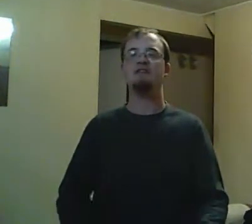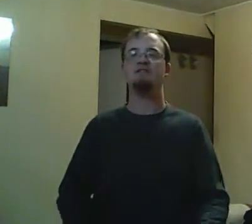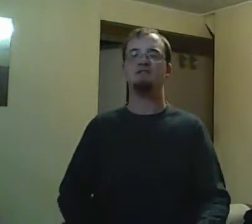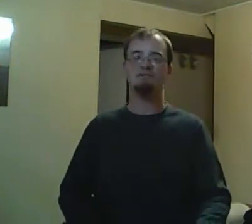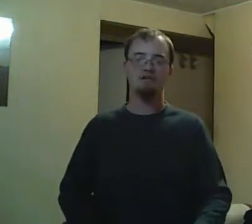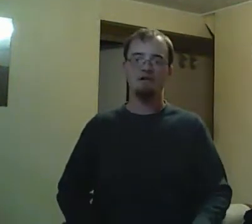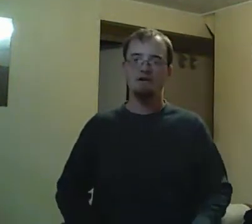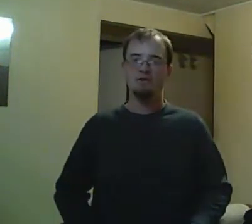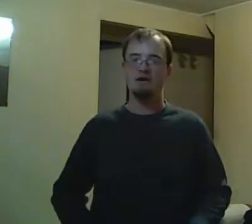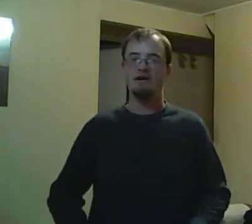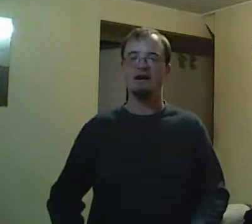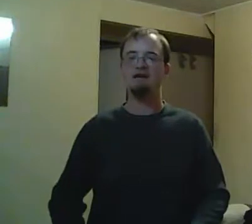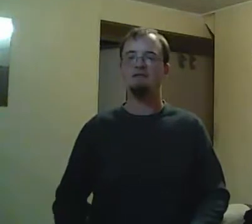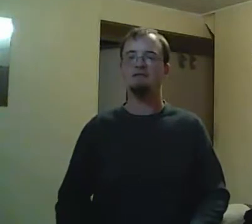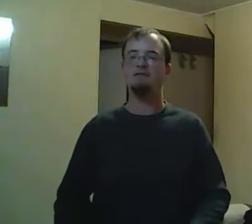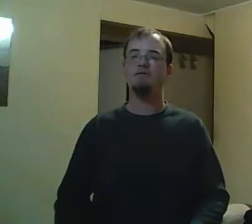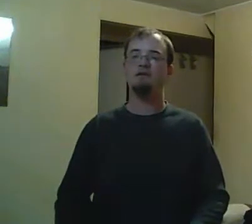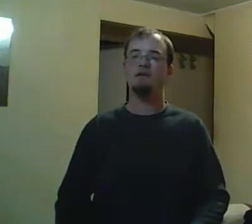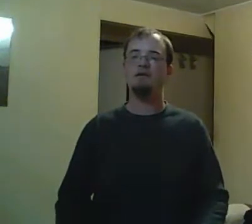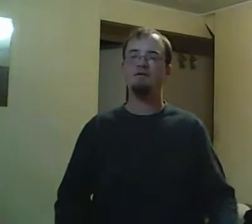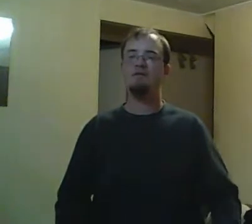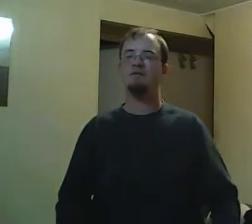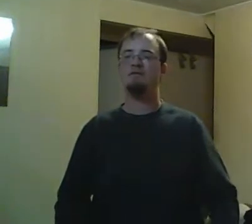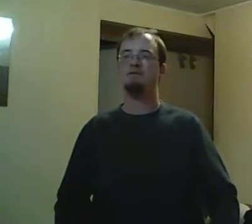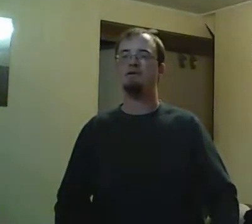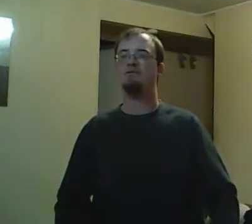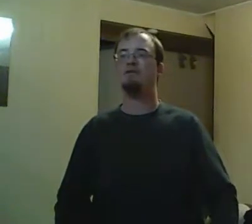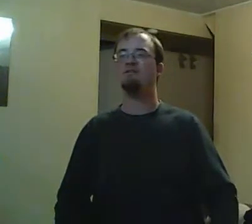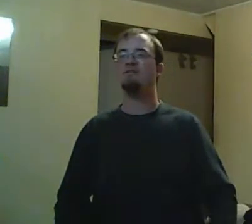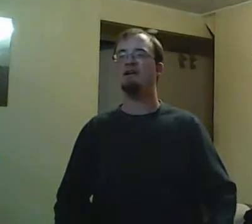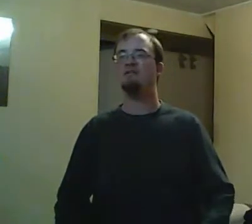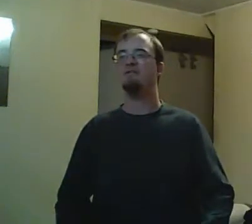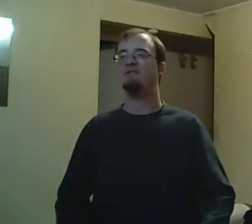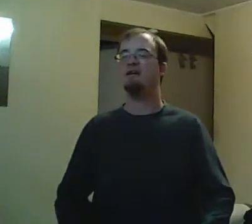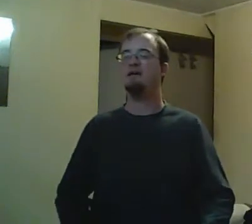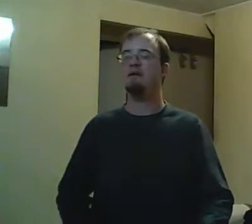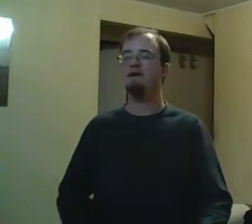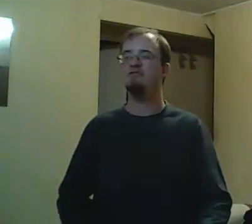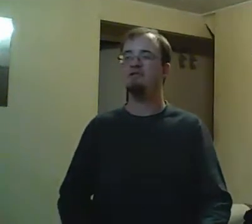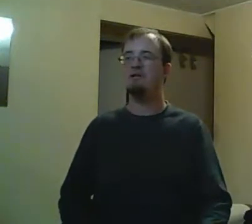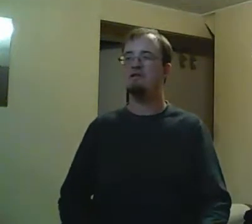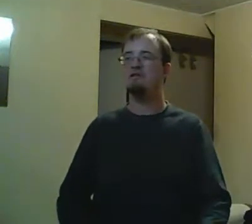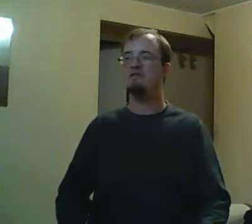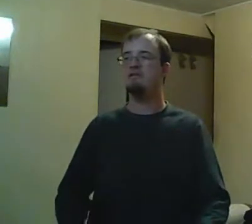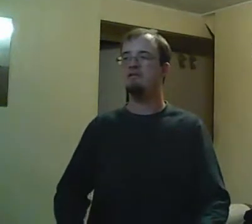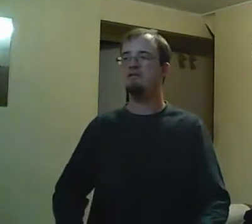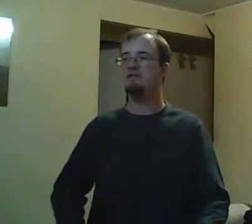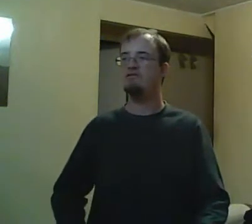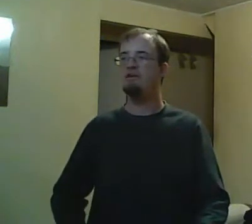for a few facts, even though Sean had nothing to do with it and all that. You could kind of tell